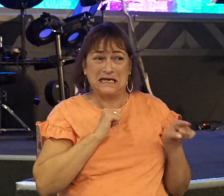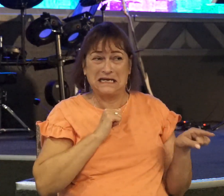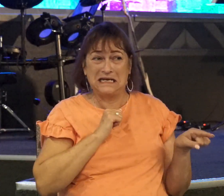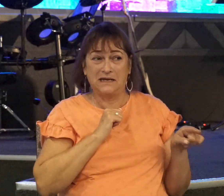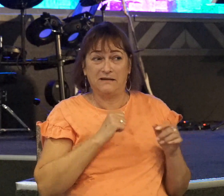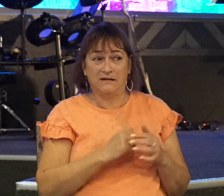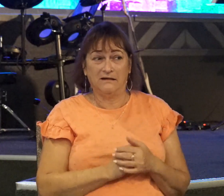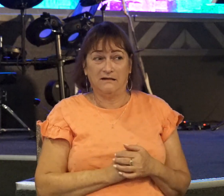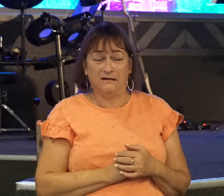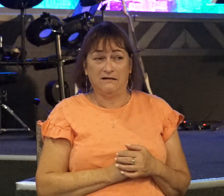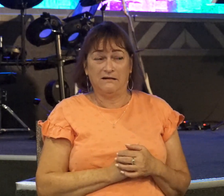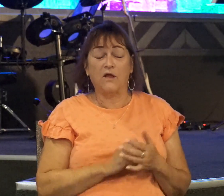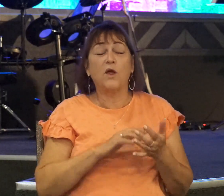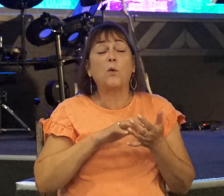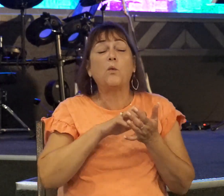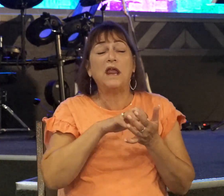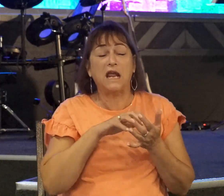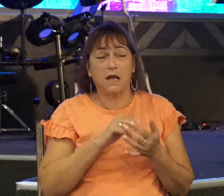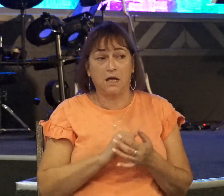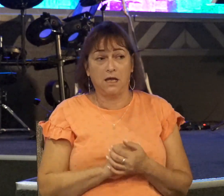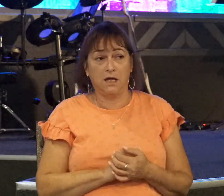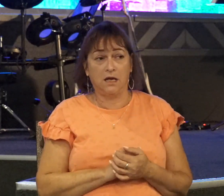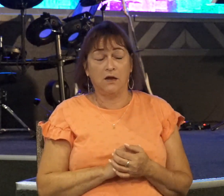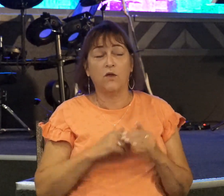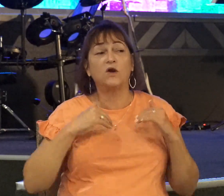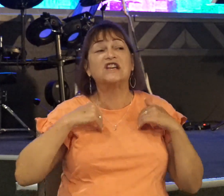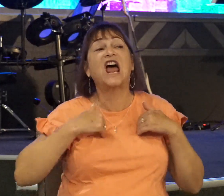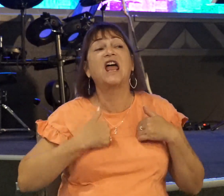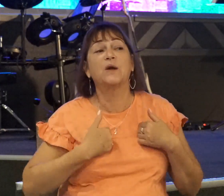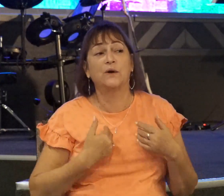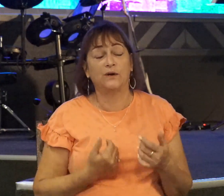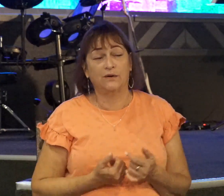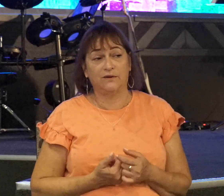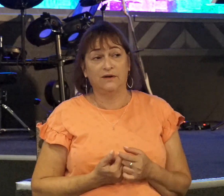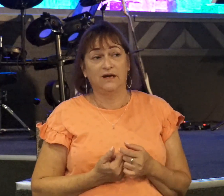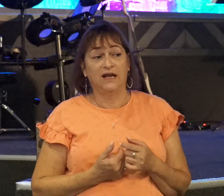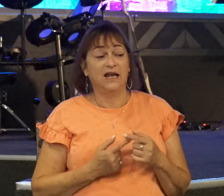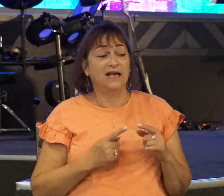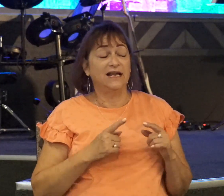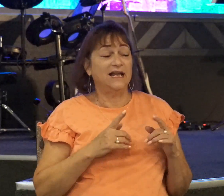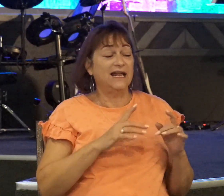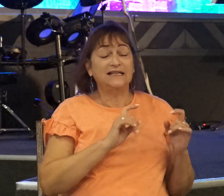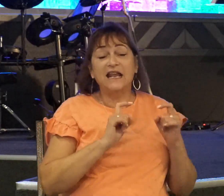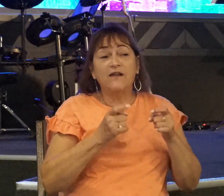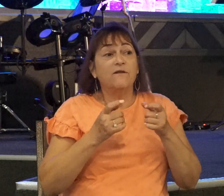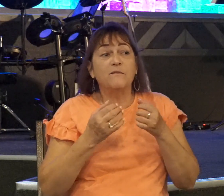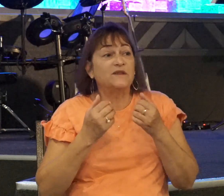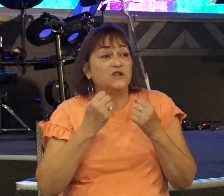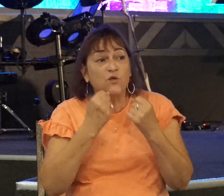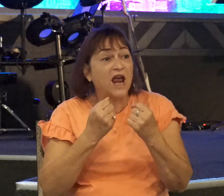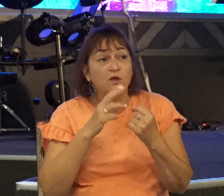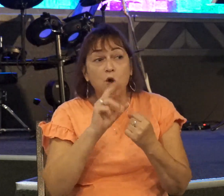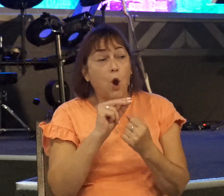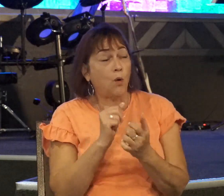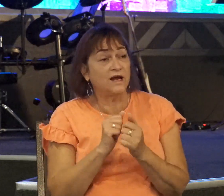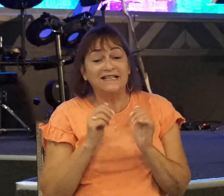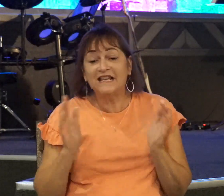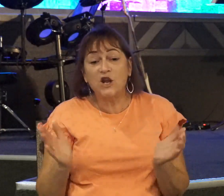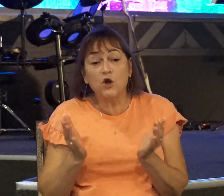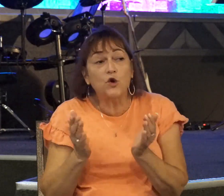They're weak. They're tired. Is he strengthening them? No. Is he encouraging them? No. He's